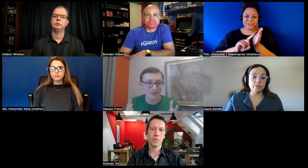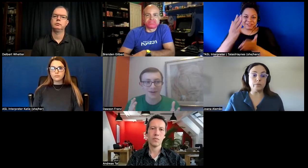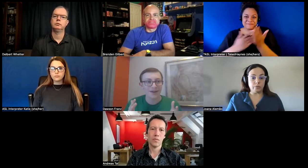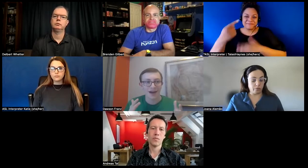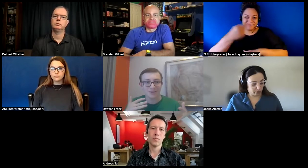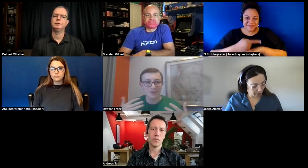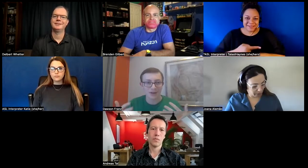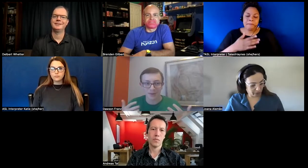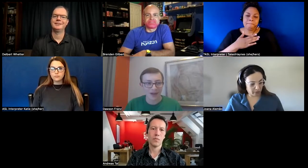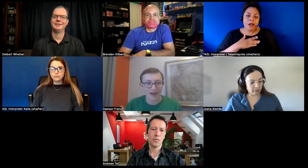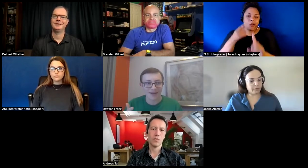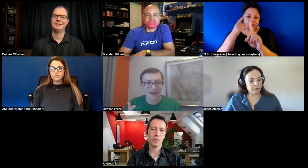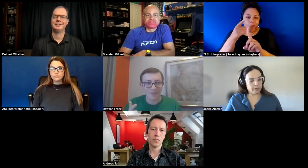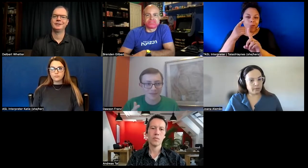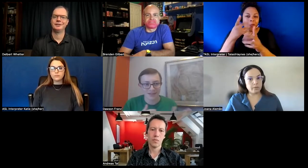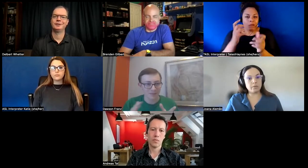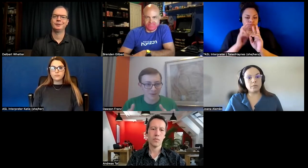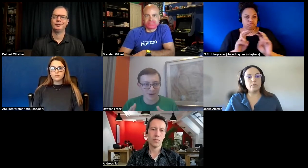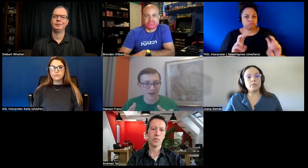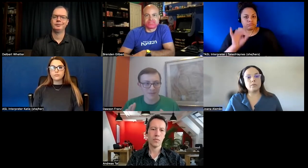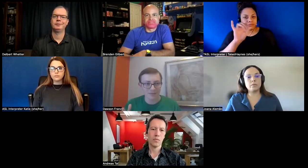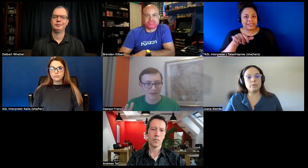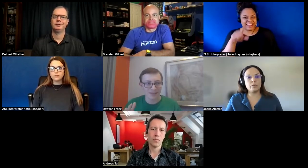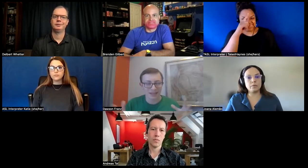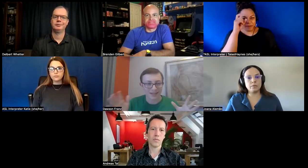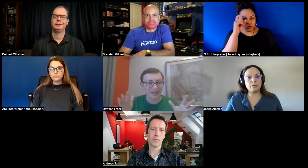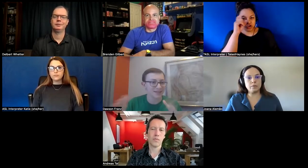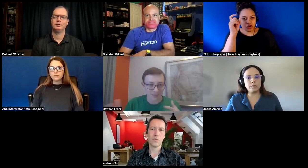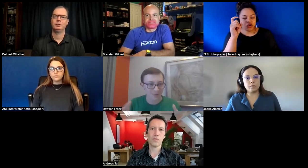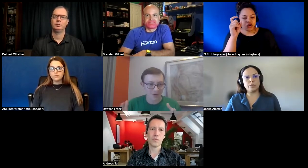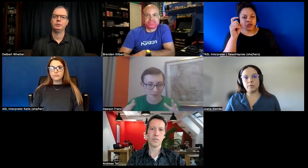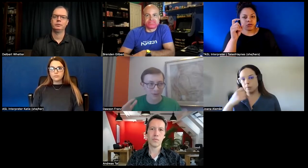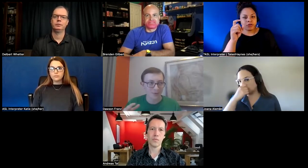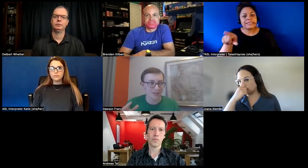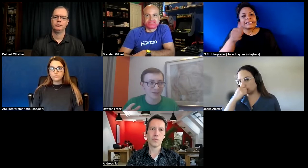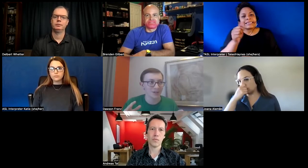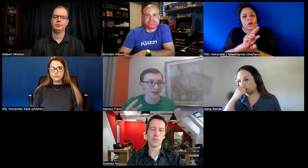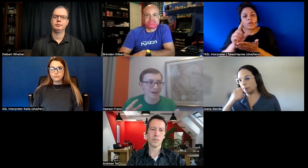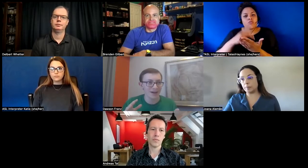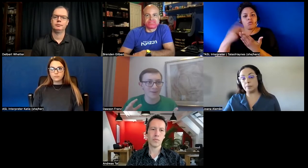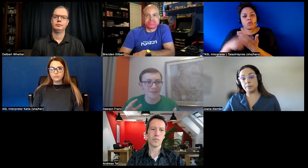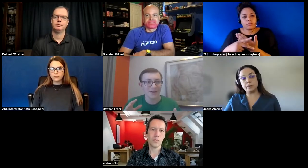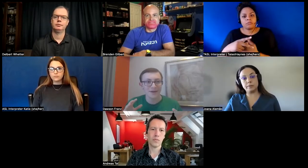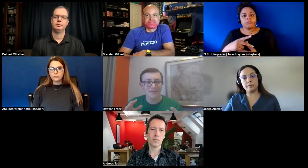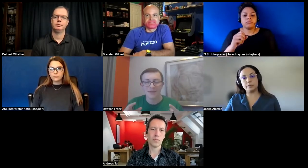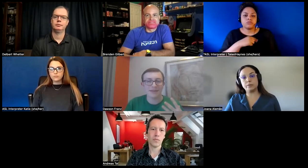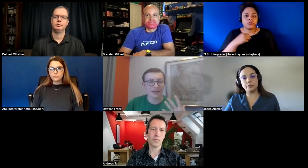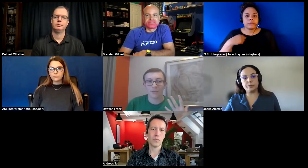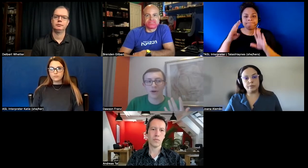um try to look at um this summer um because it's like a like a 10-week program and we're researching um maybe like one